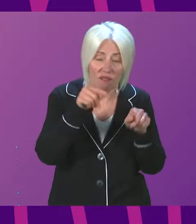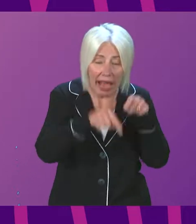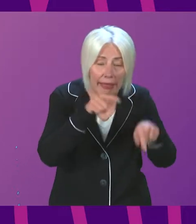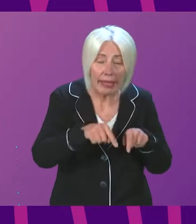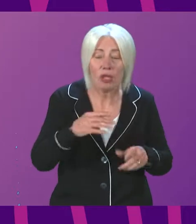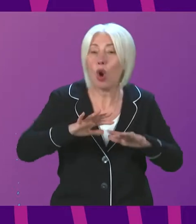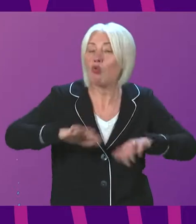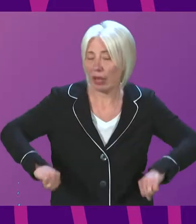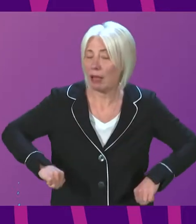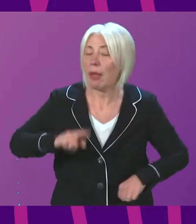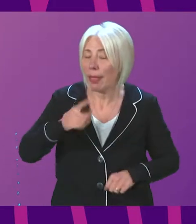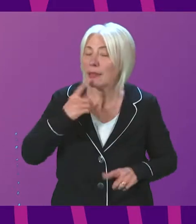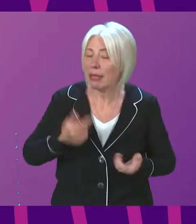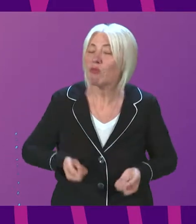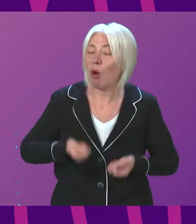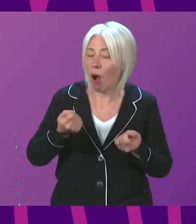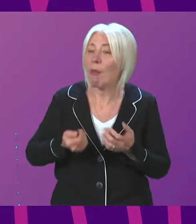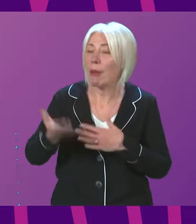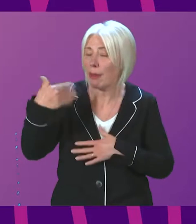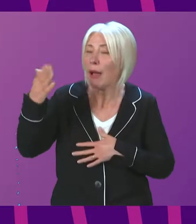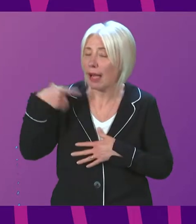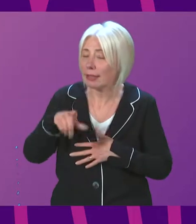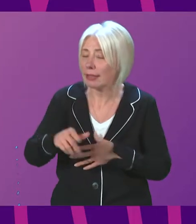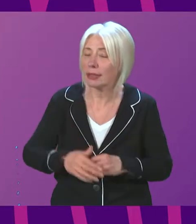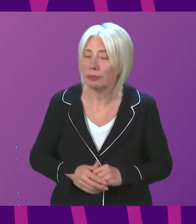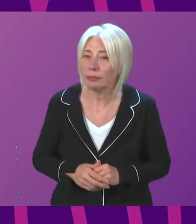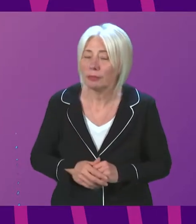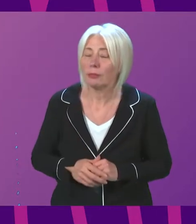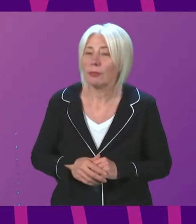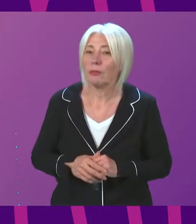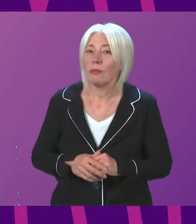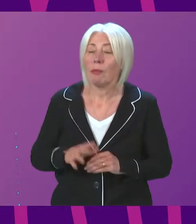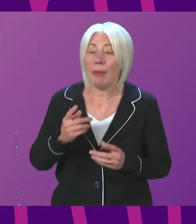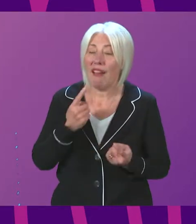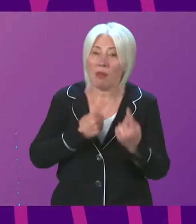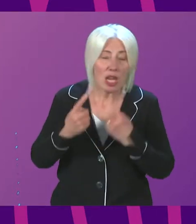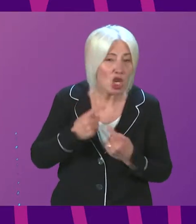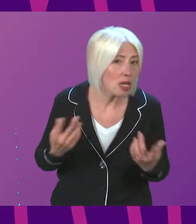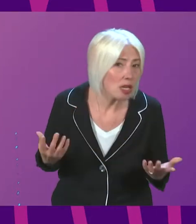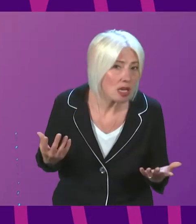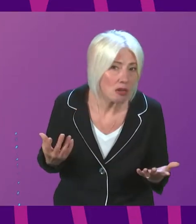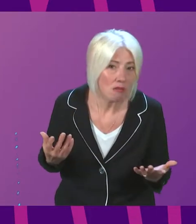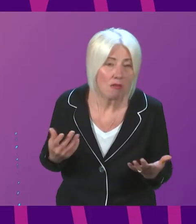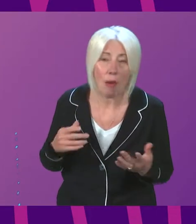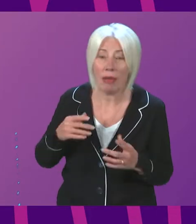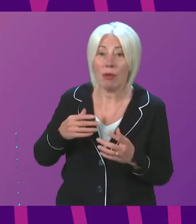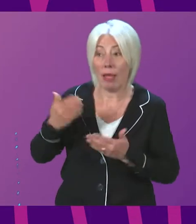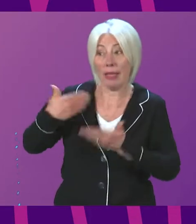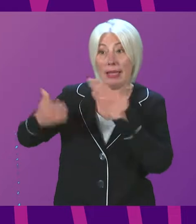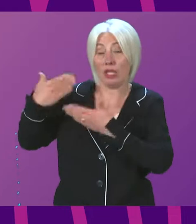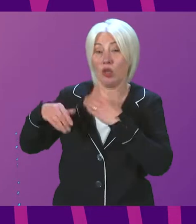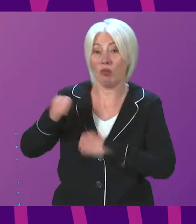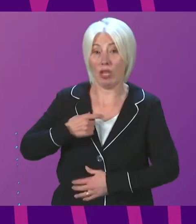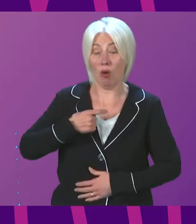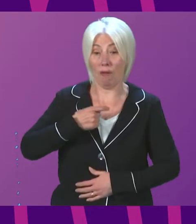has been raised in particular contexts in the past for example where information about the history of the